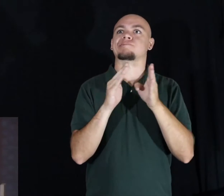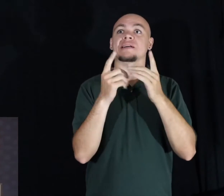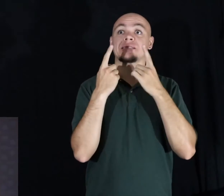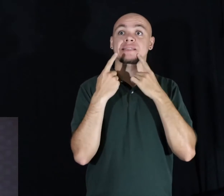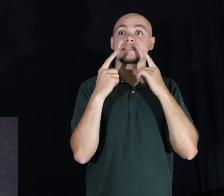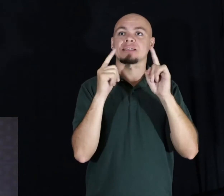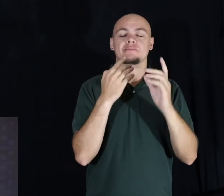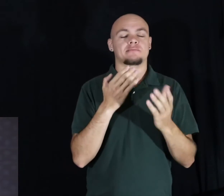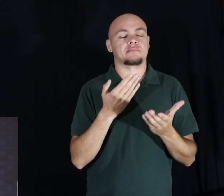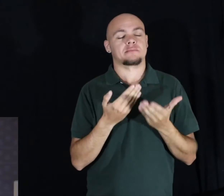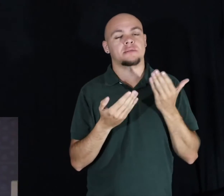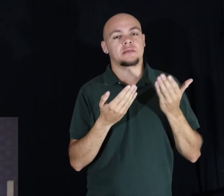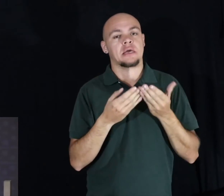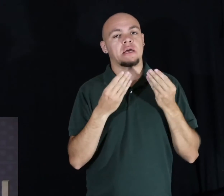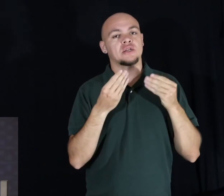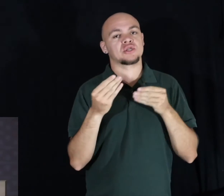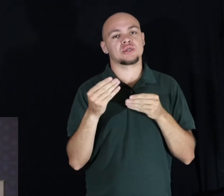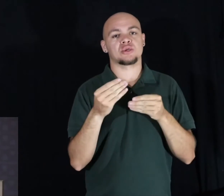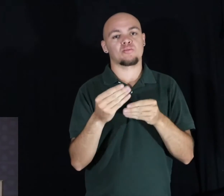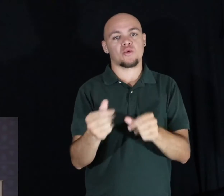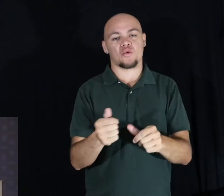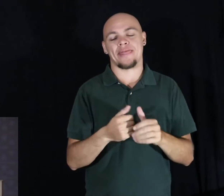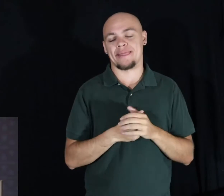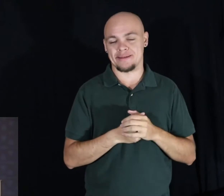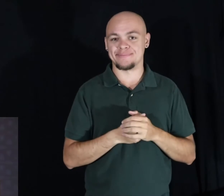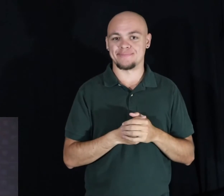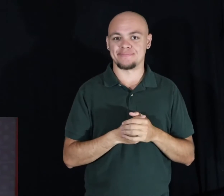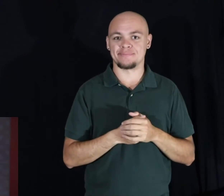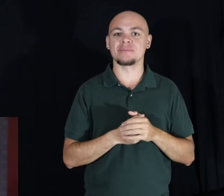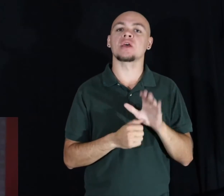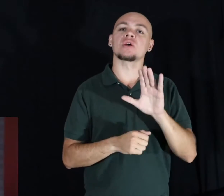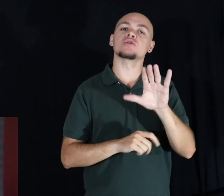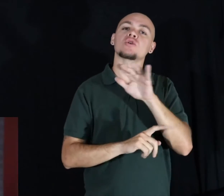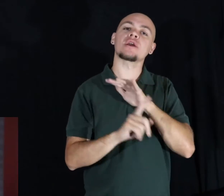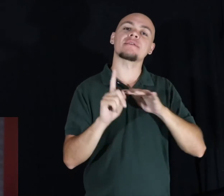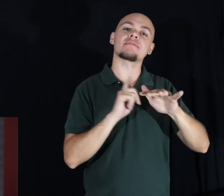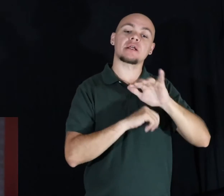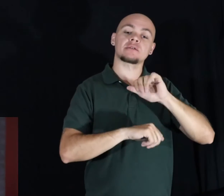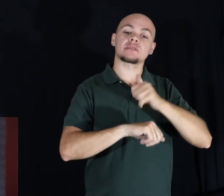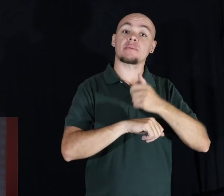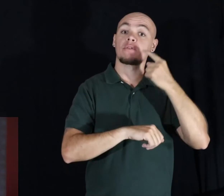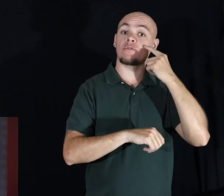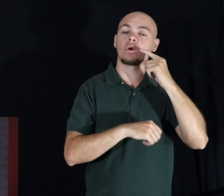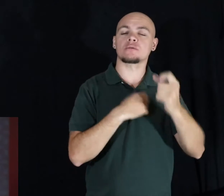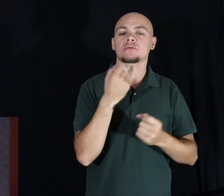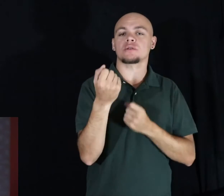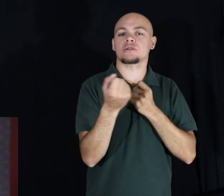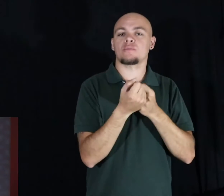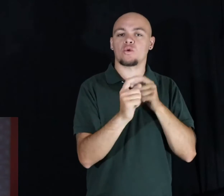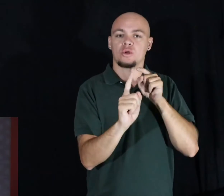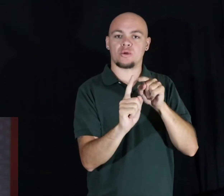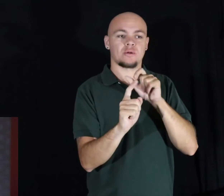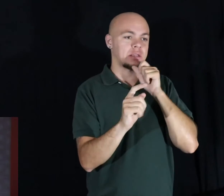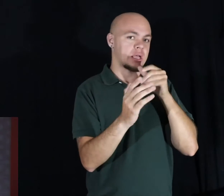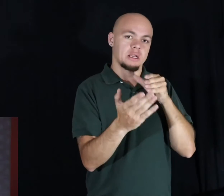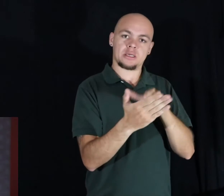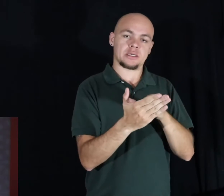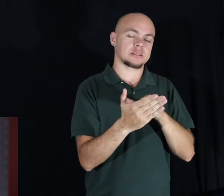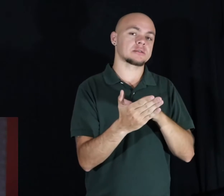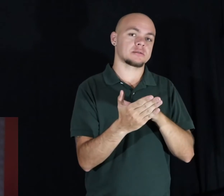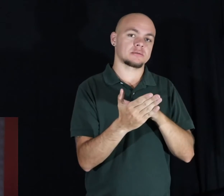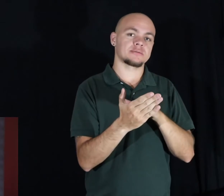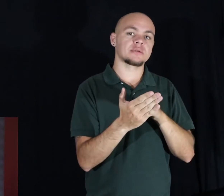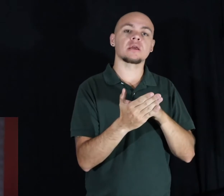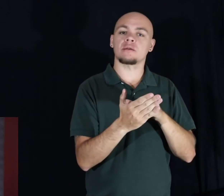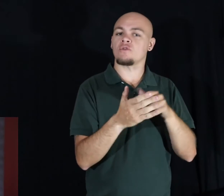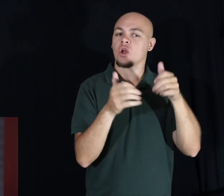becomes a much smoother ride. So set up your environment so that it works for you instead of against you. This